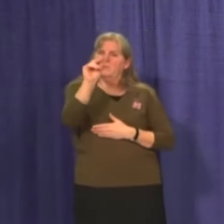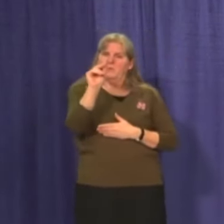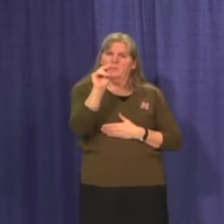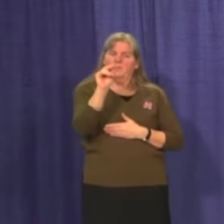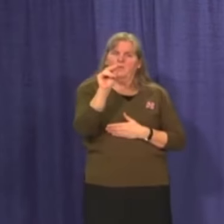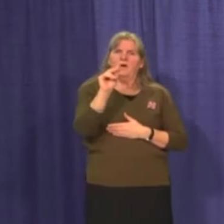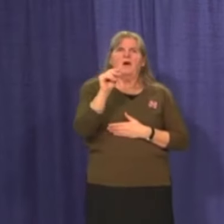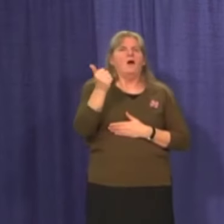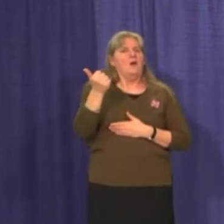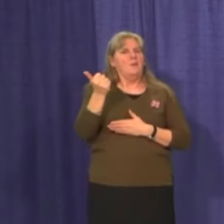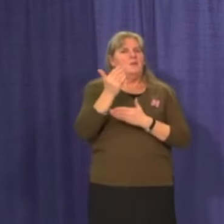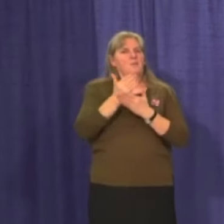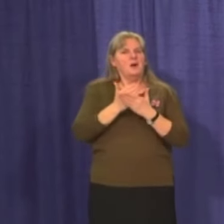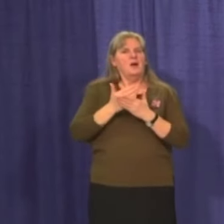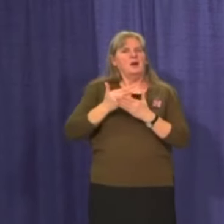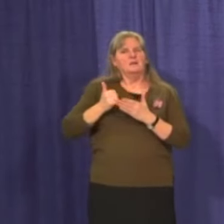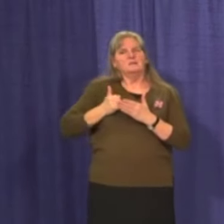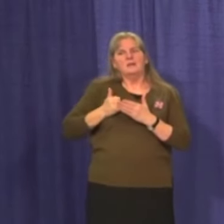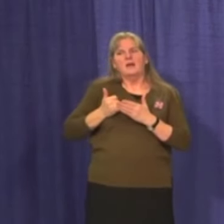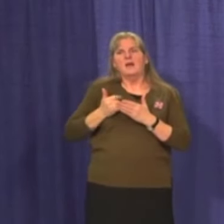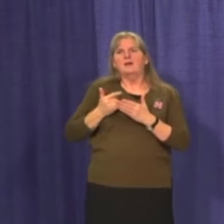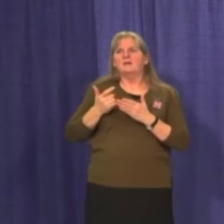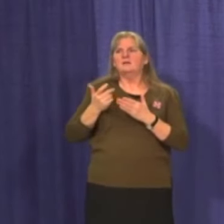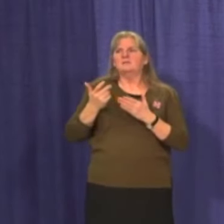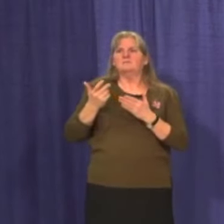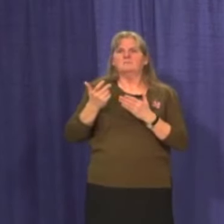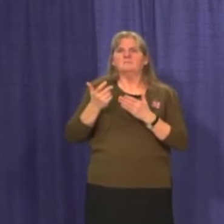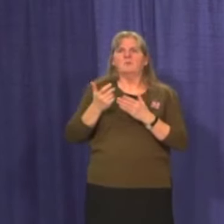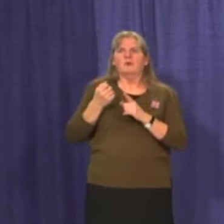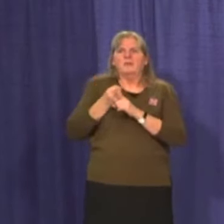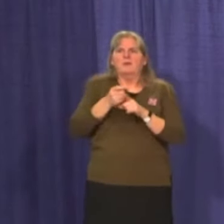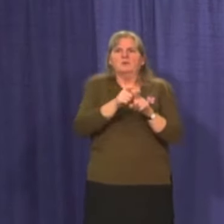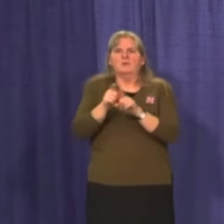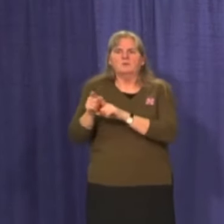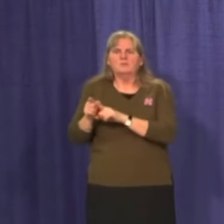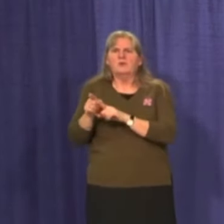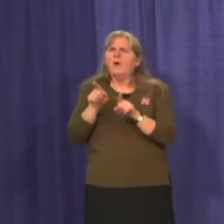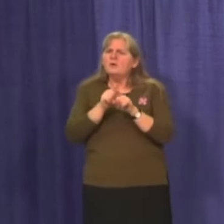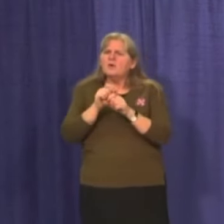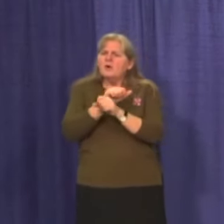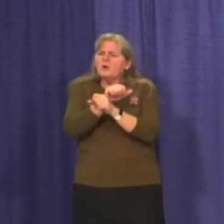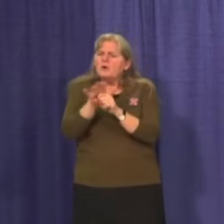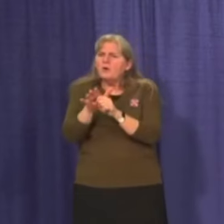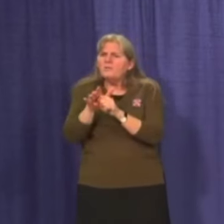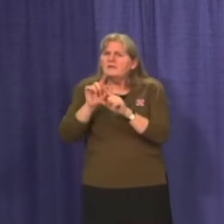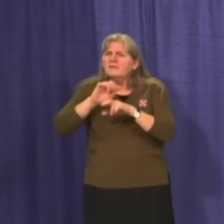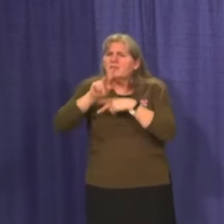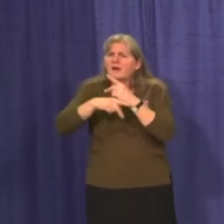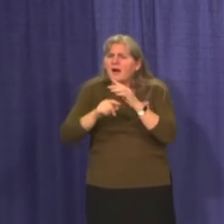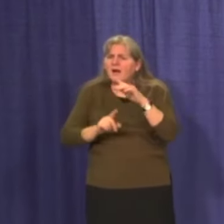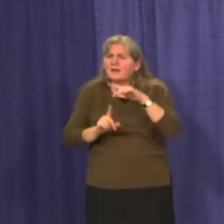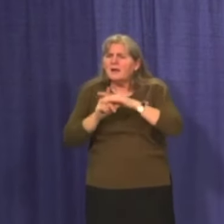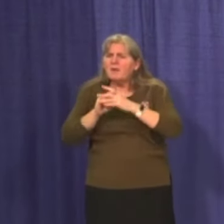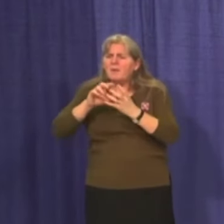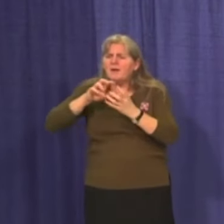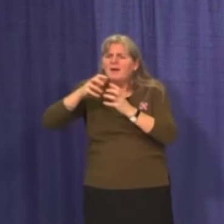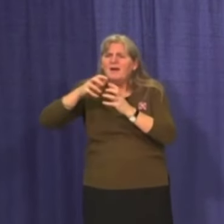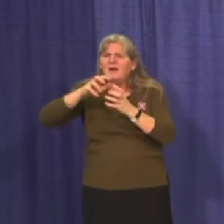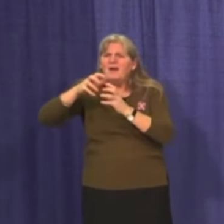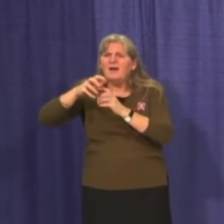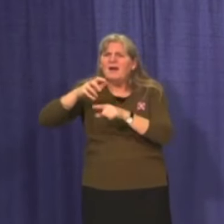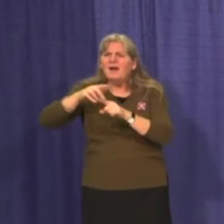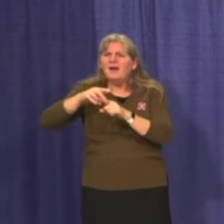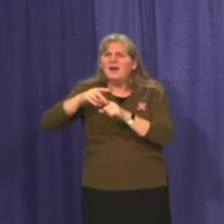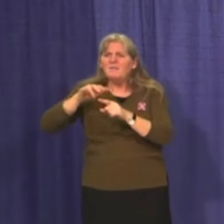here, including the role of variants, what will likely be the emerging and increasing role of variants and how that influences